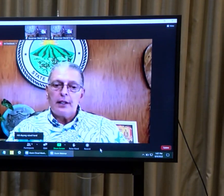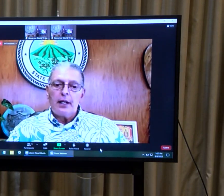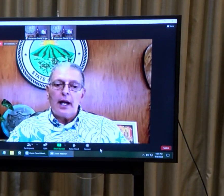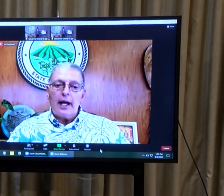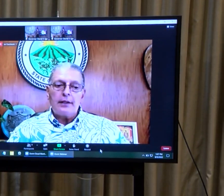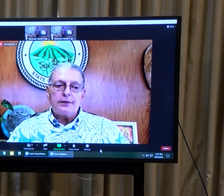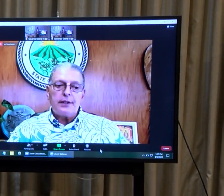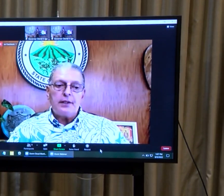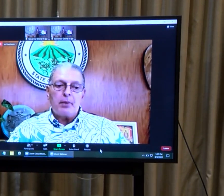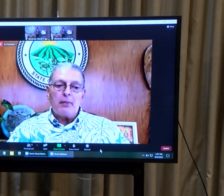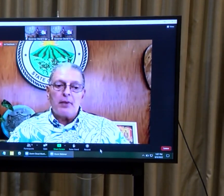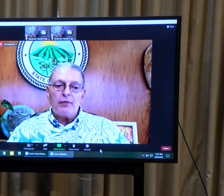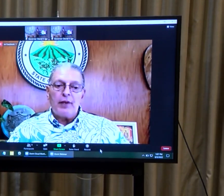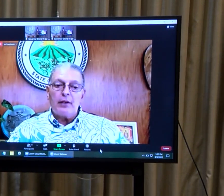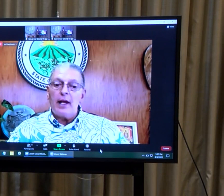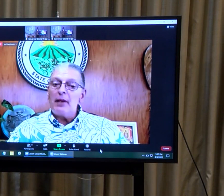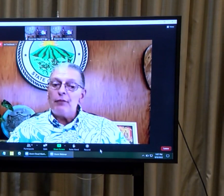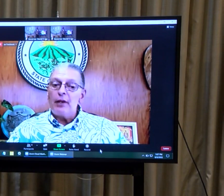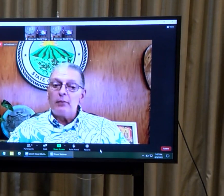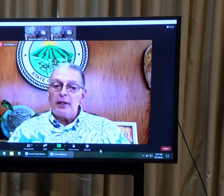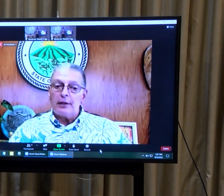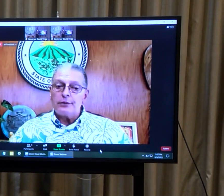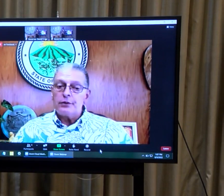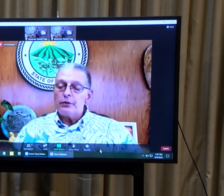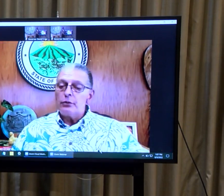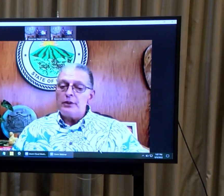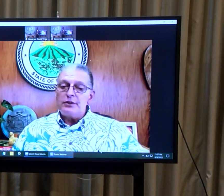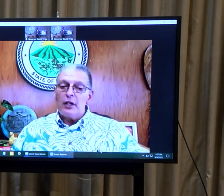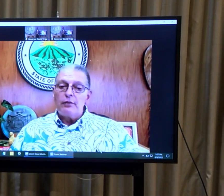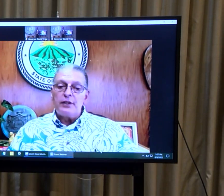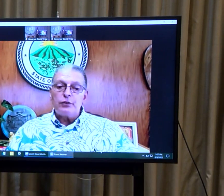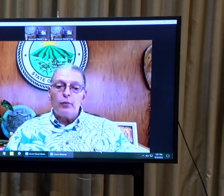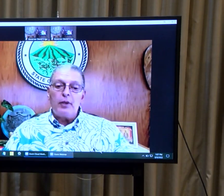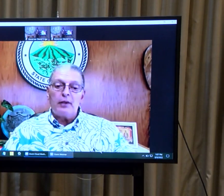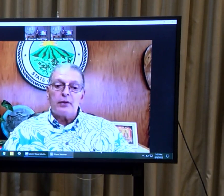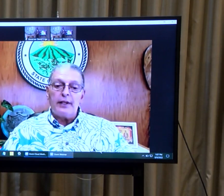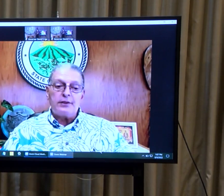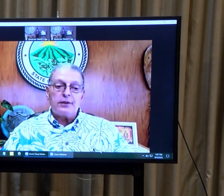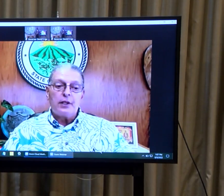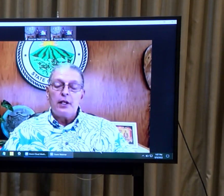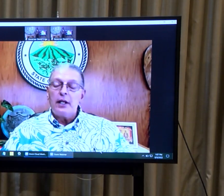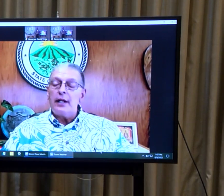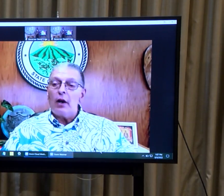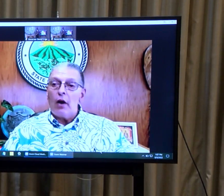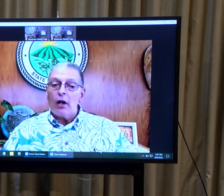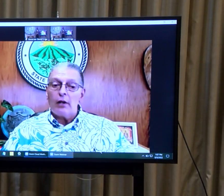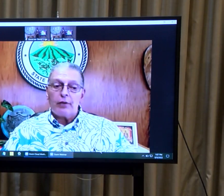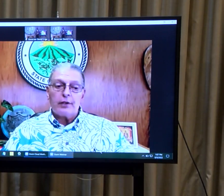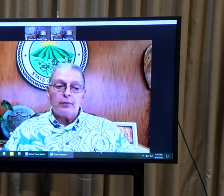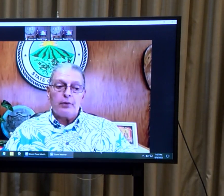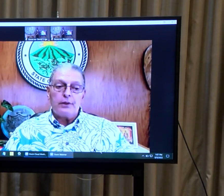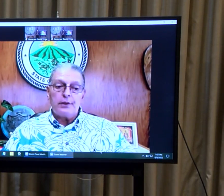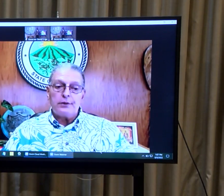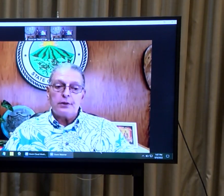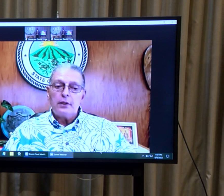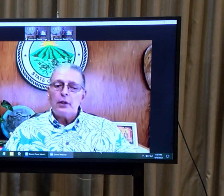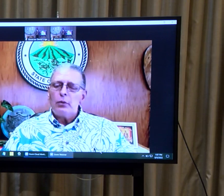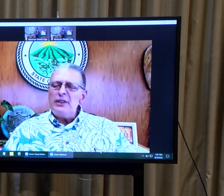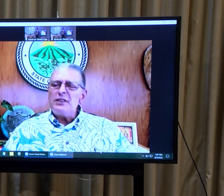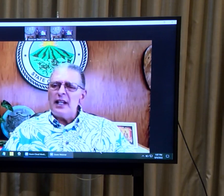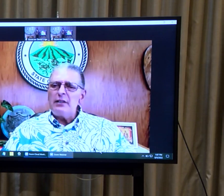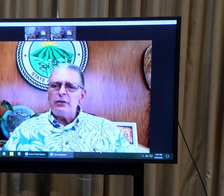E.G. and the State Department of Health and my fellow mayors to resolve this opioid crisis in all of our communities.